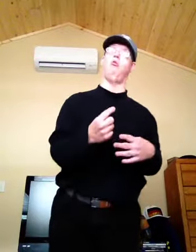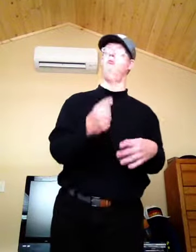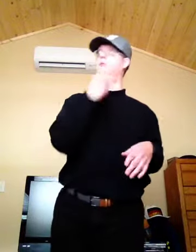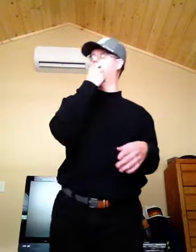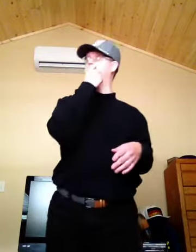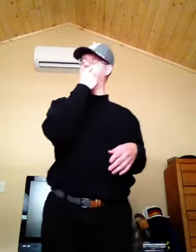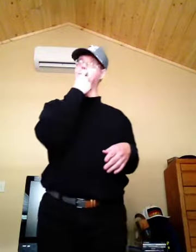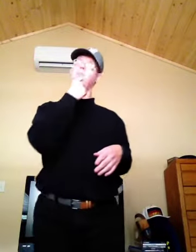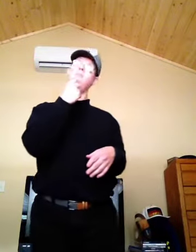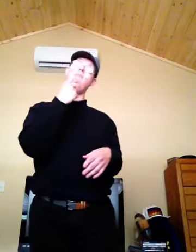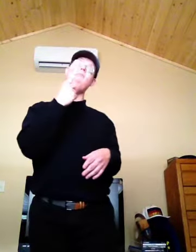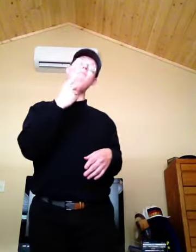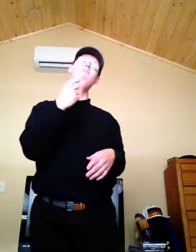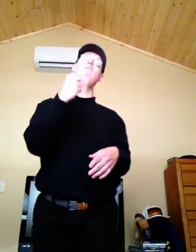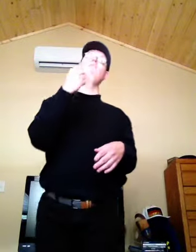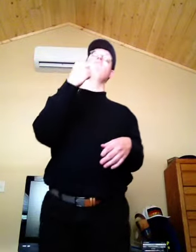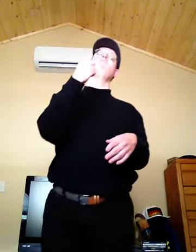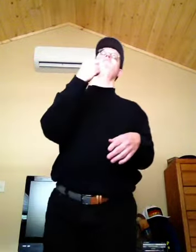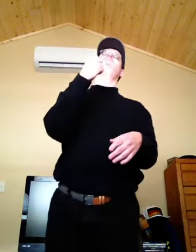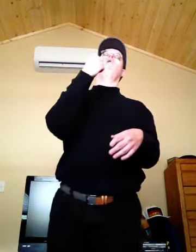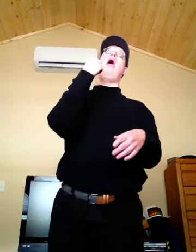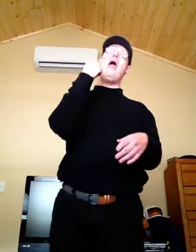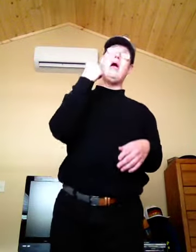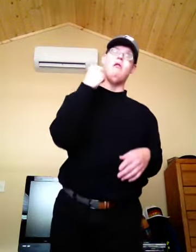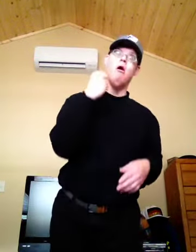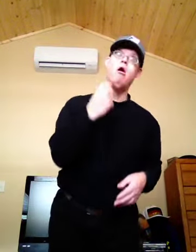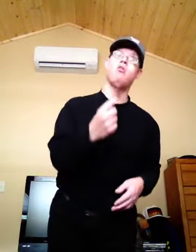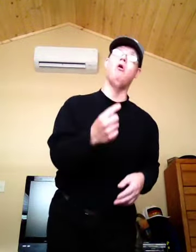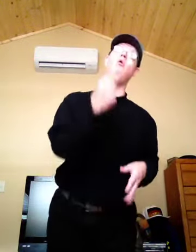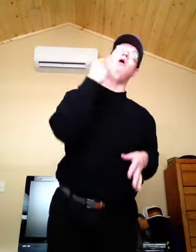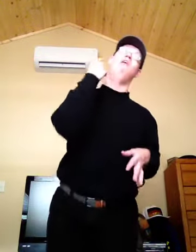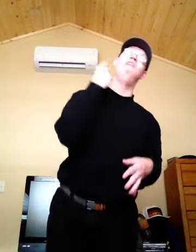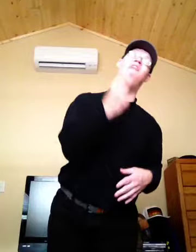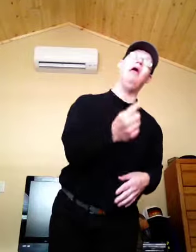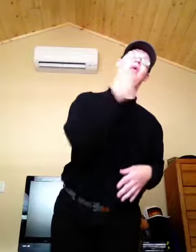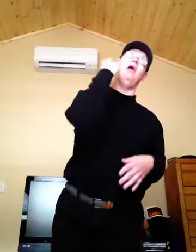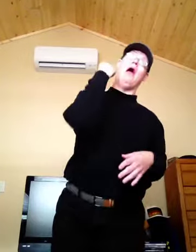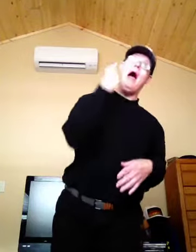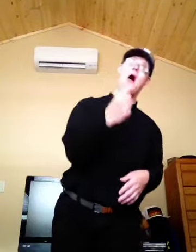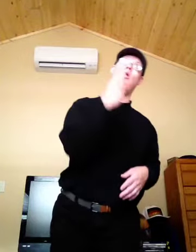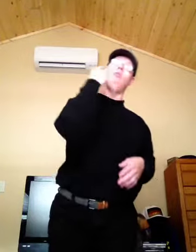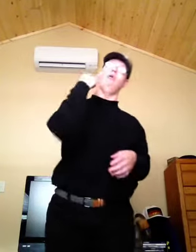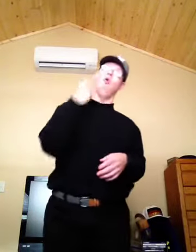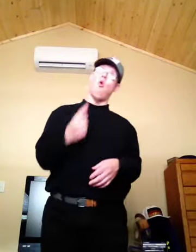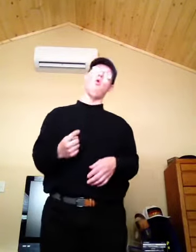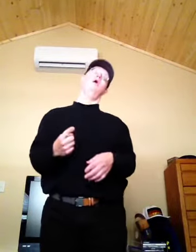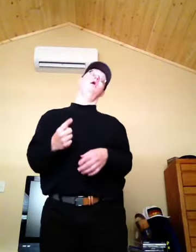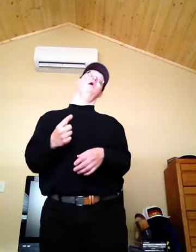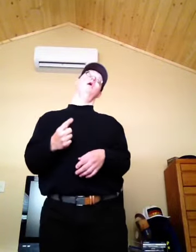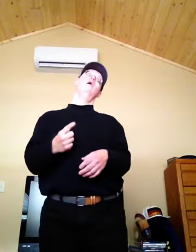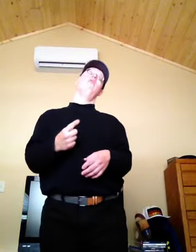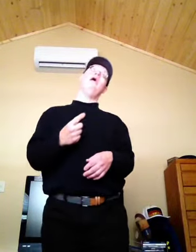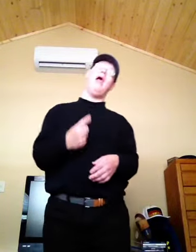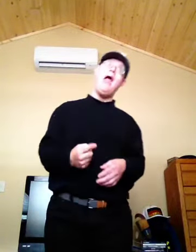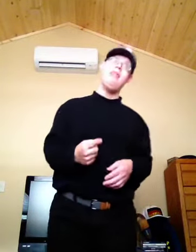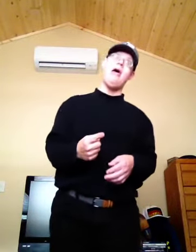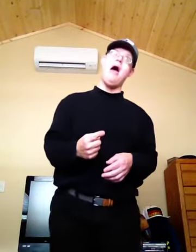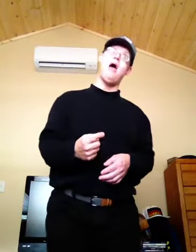and also fake out the goalie. They hate that